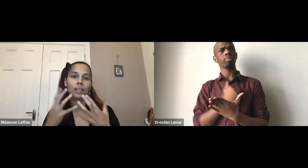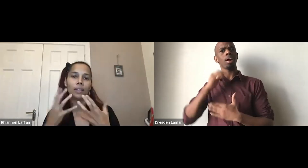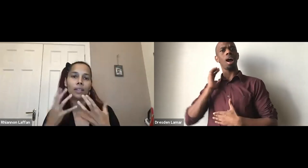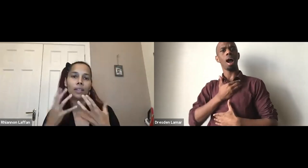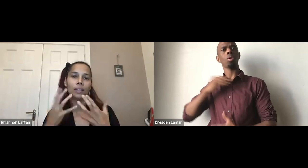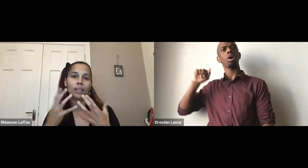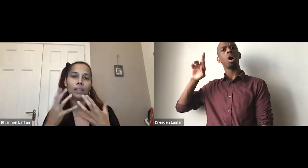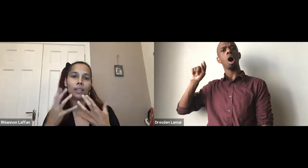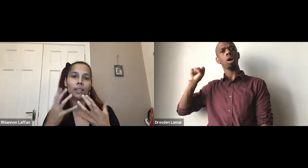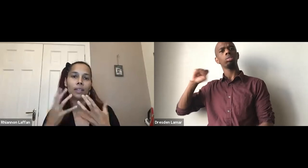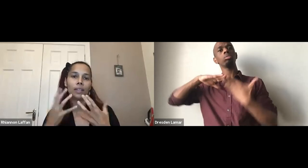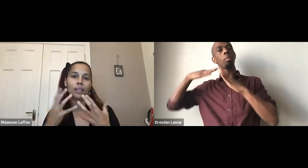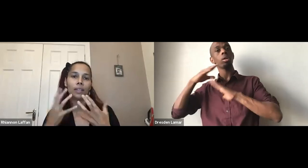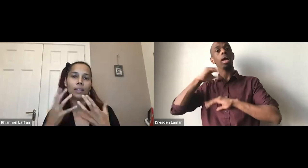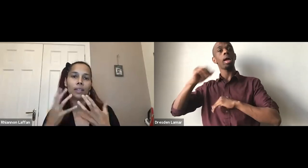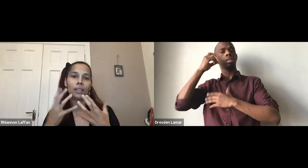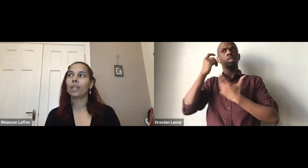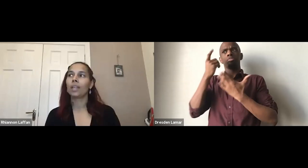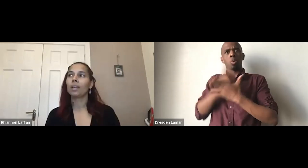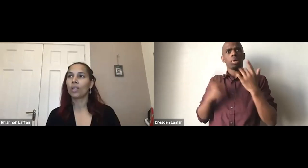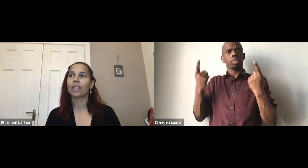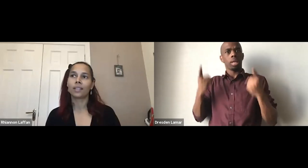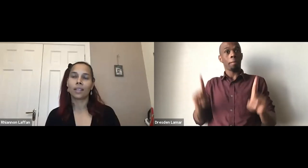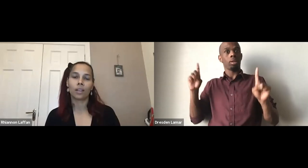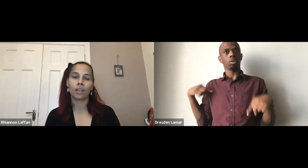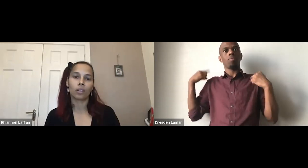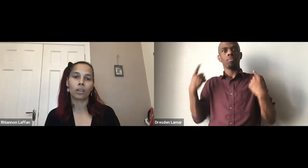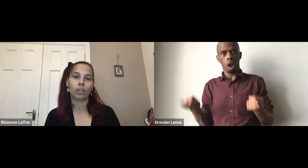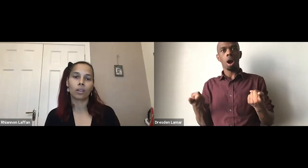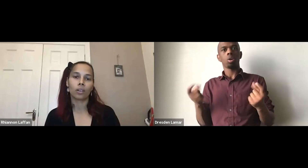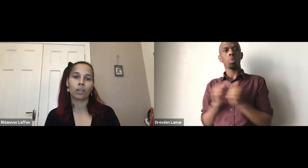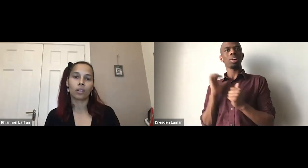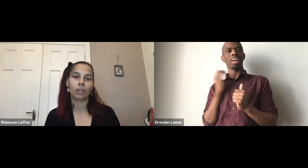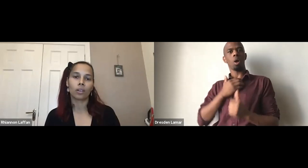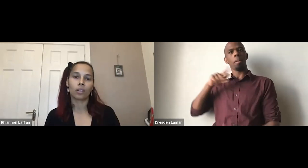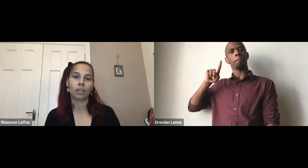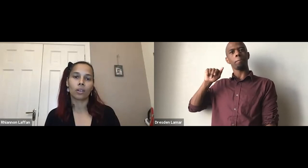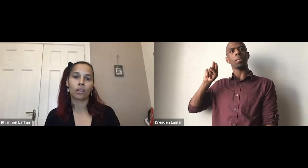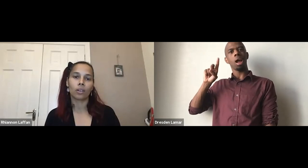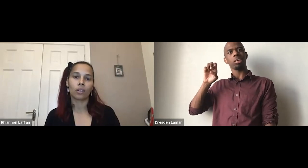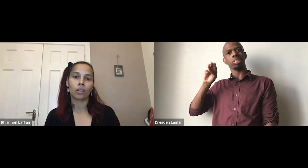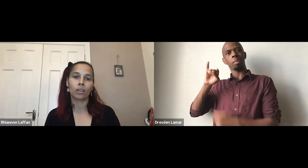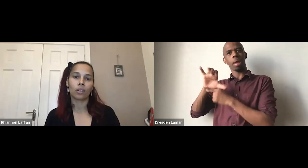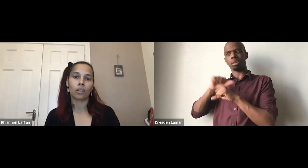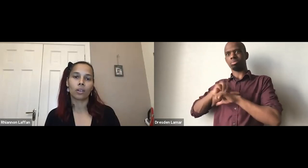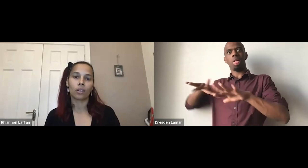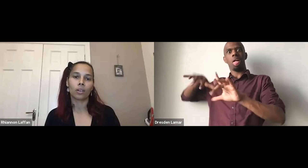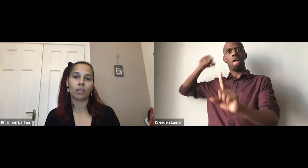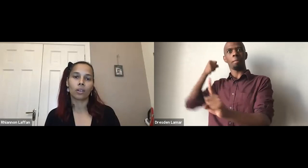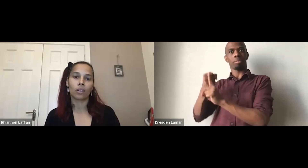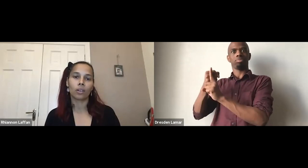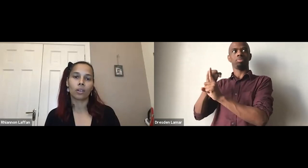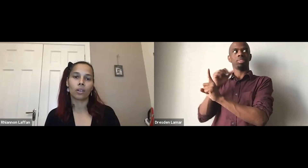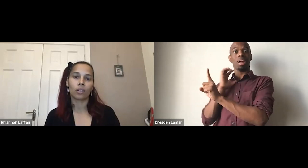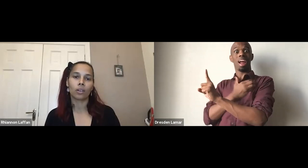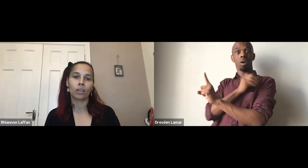during this pandemic and really reconsider what is our art doing? If our art is not serving,